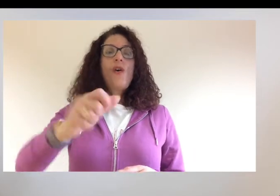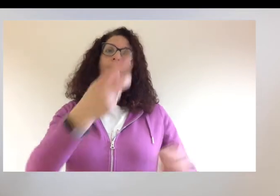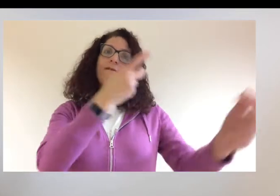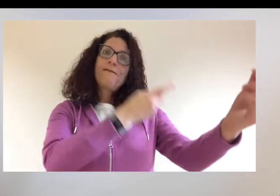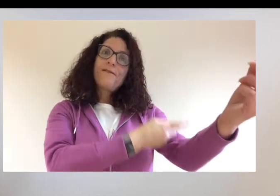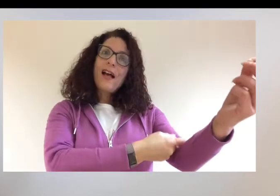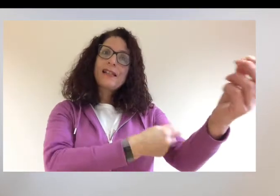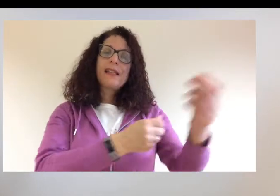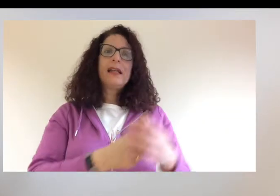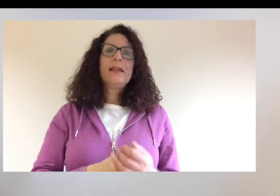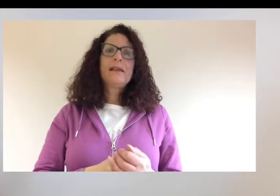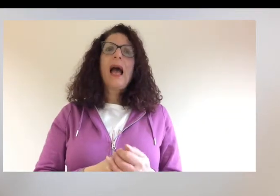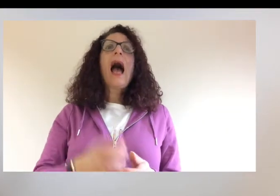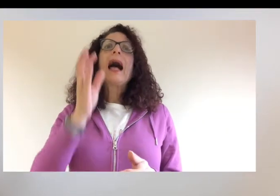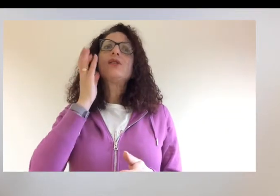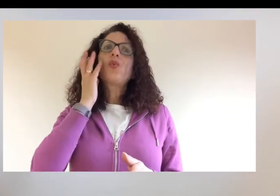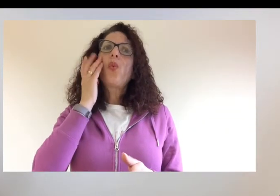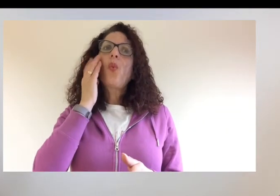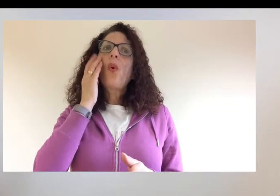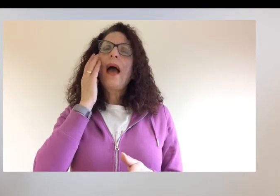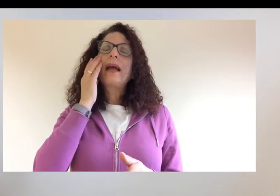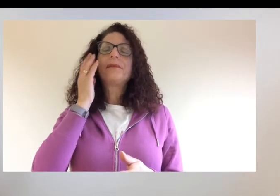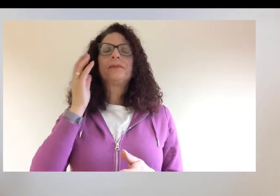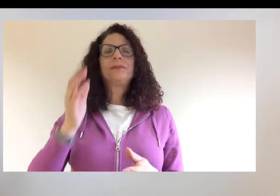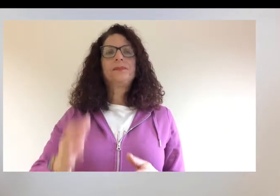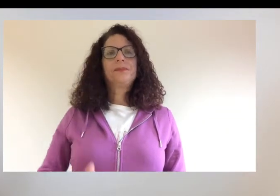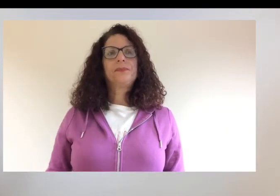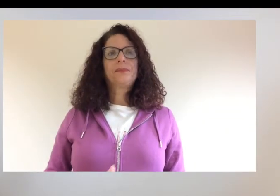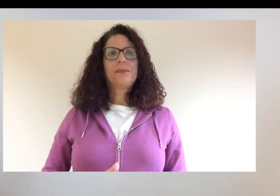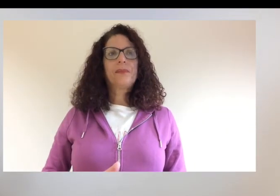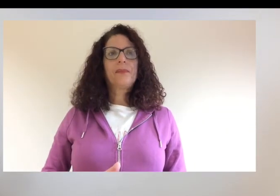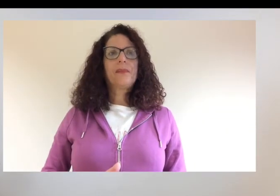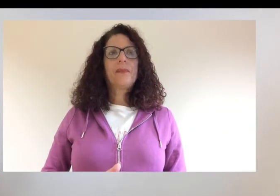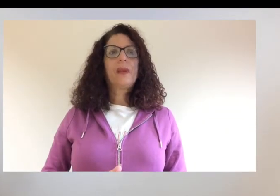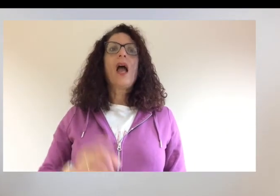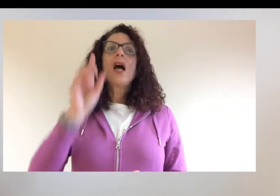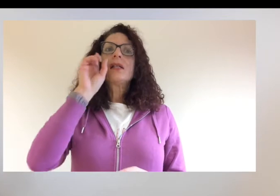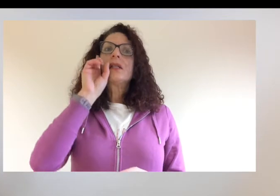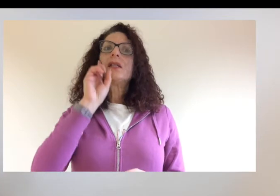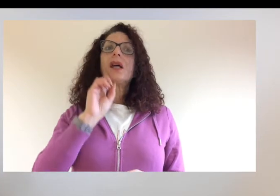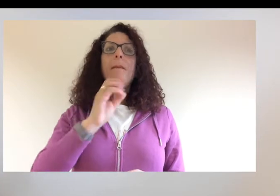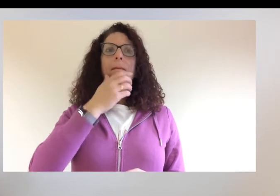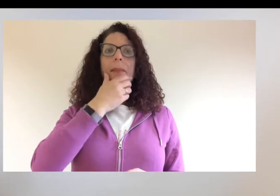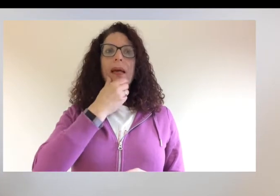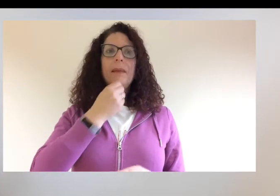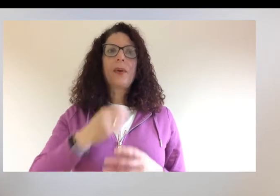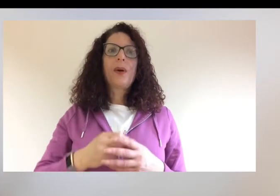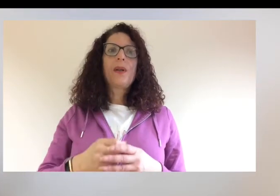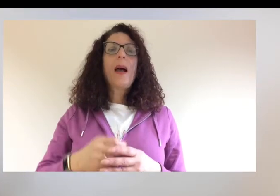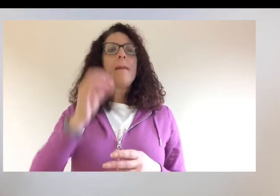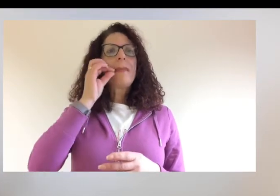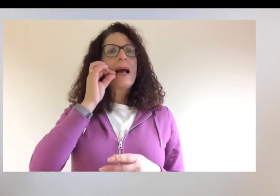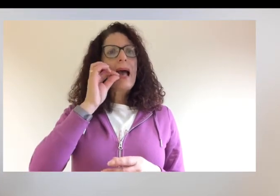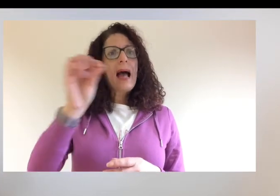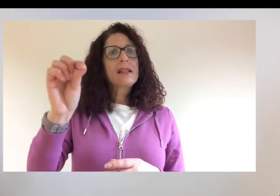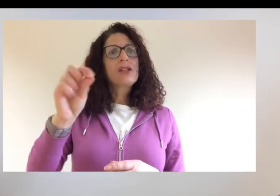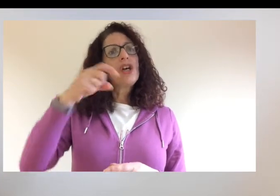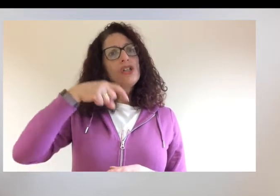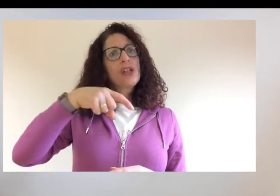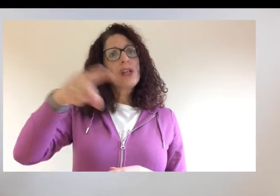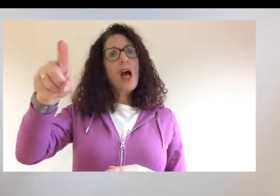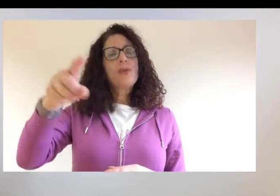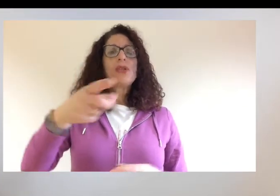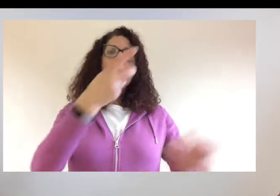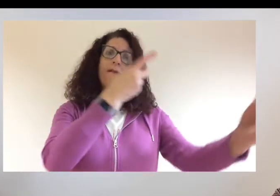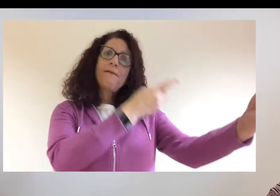to a vaccination centre to have their vaccine. If you're not sure, speak